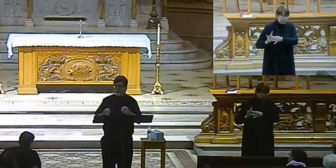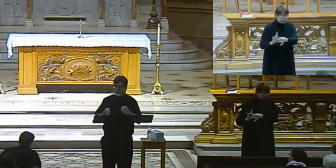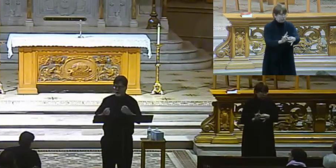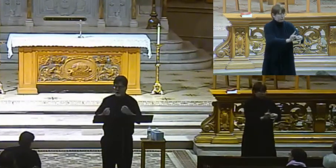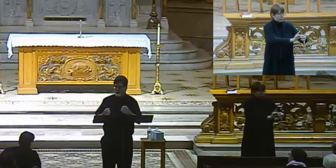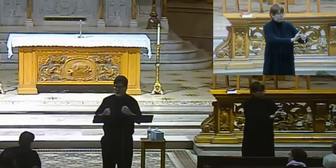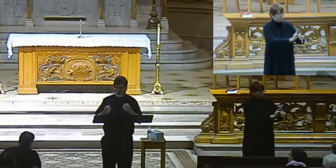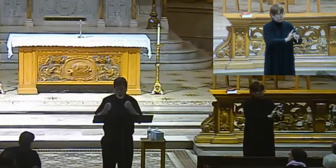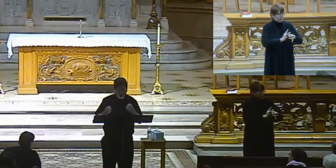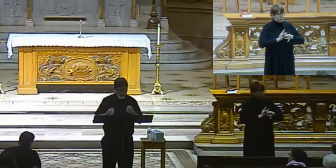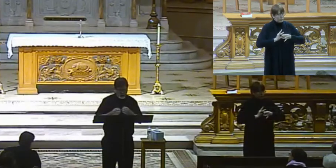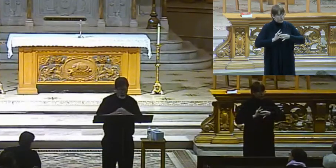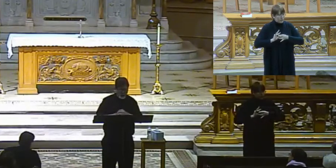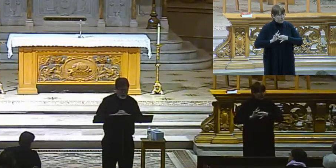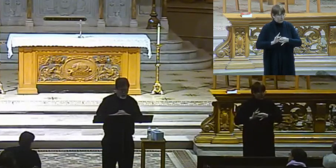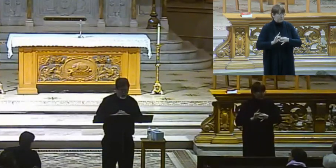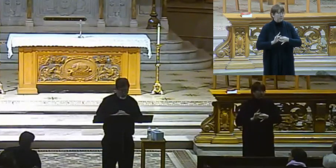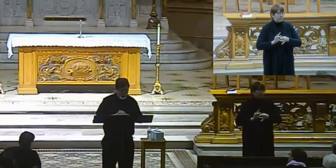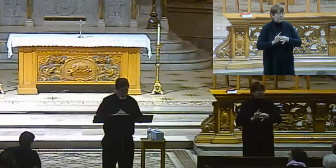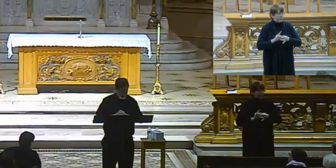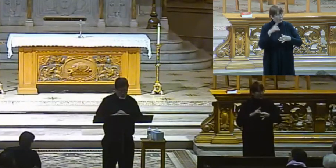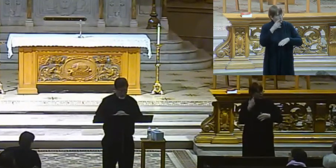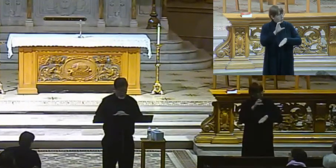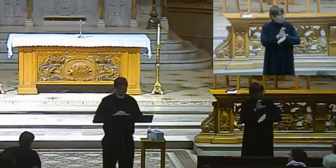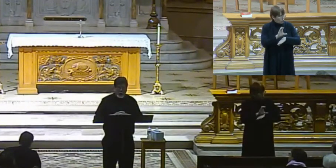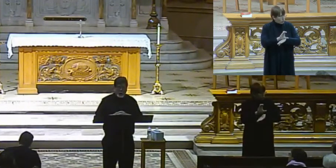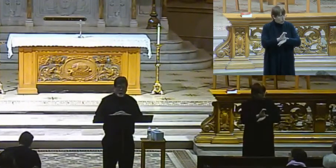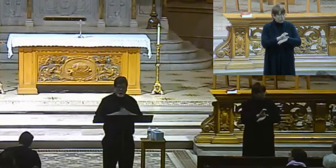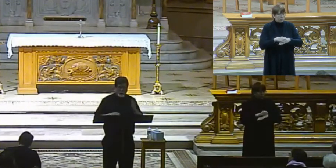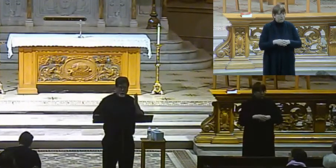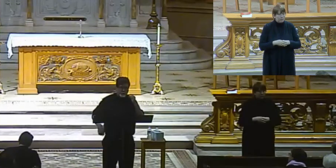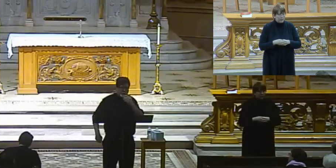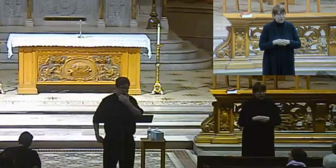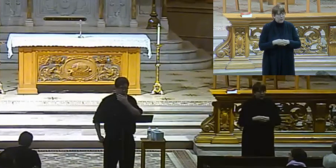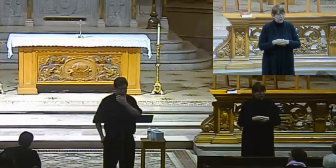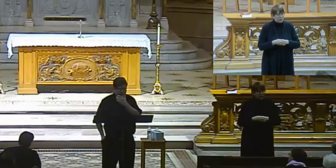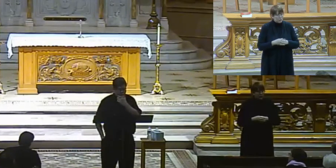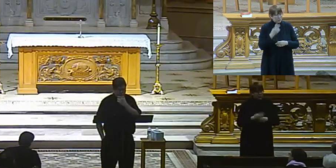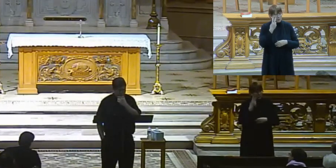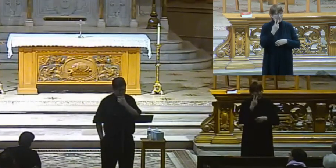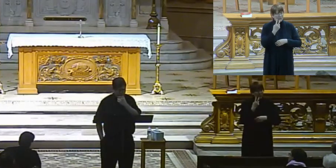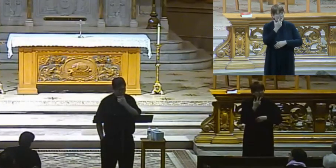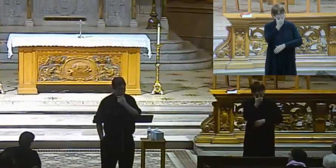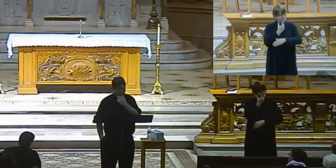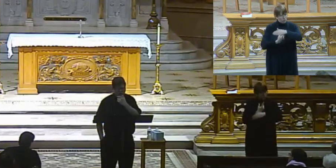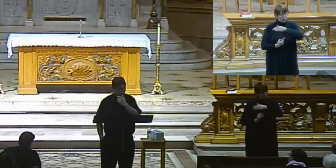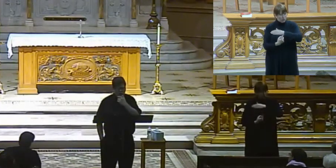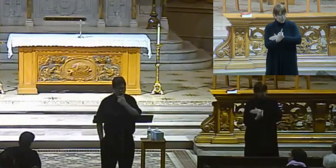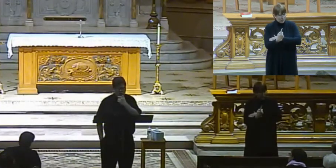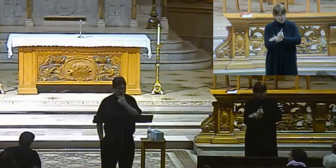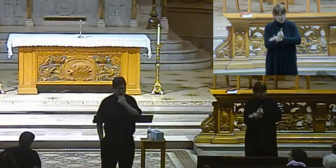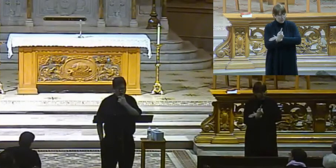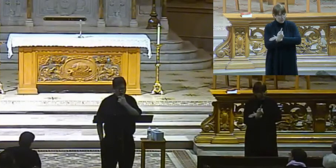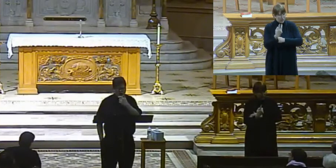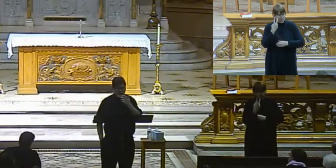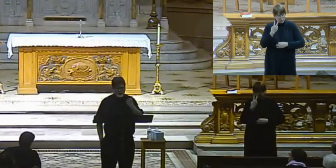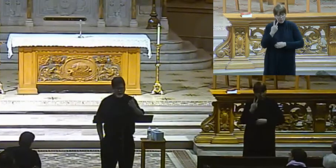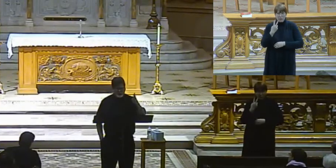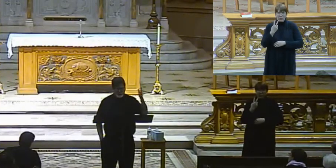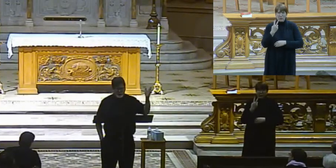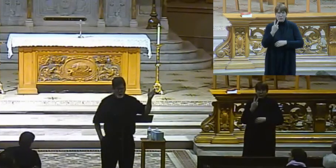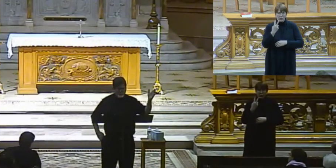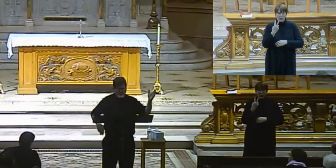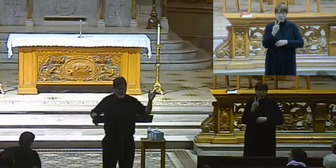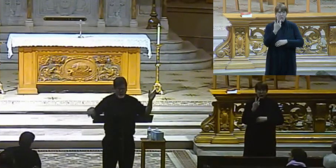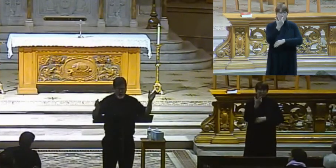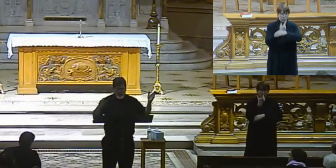unity, this unity to the church. We look at the Trinity and we see in the Trinity that Trinity is